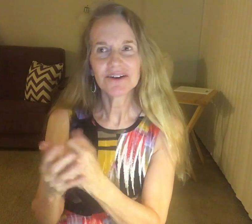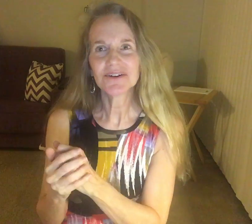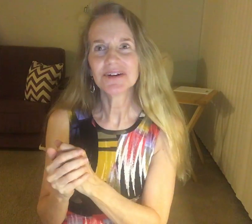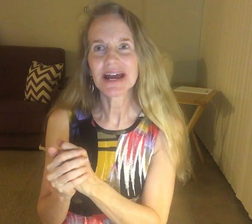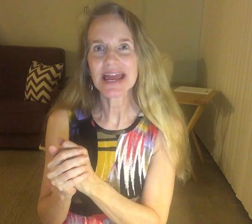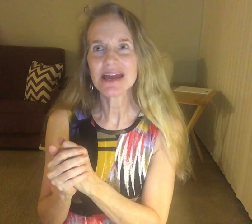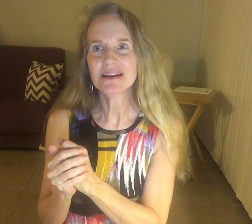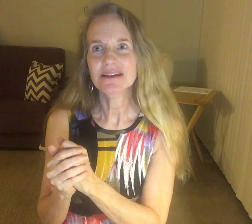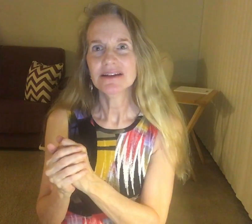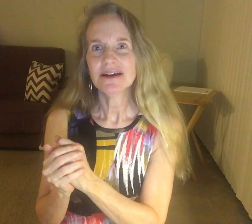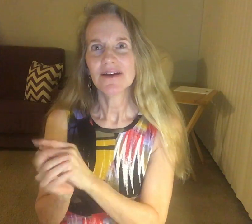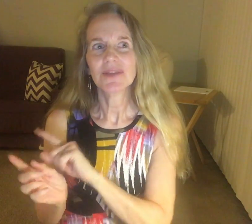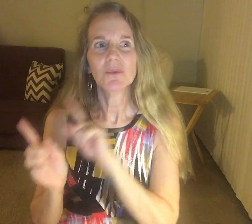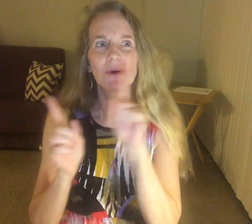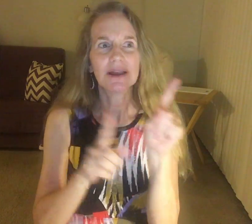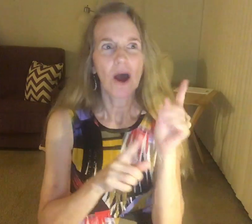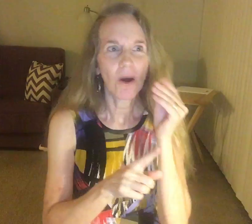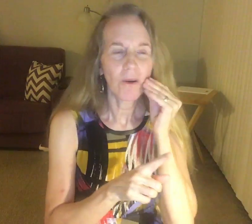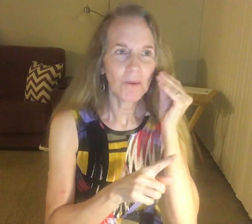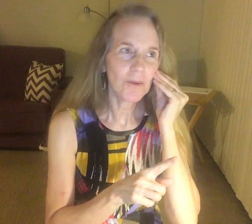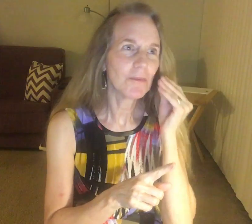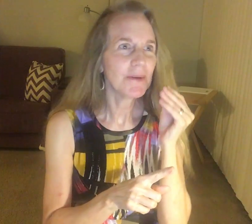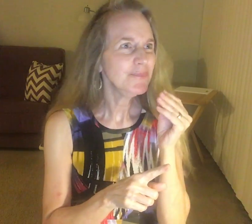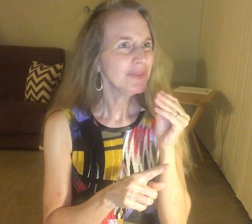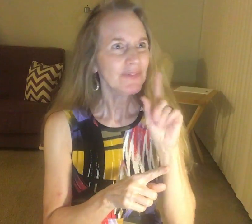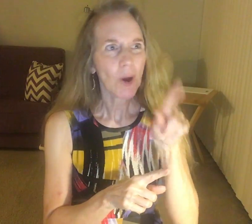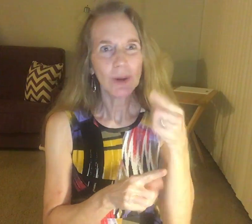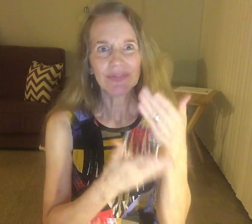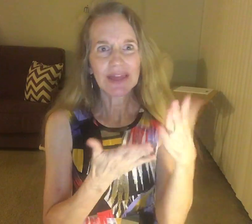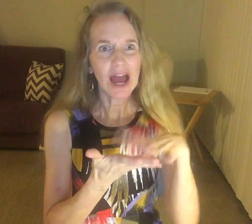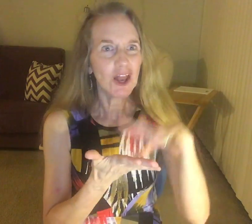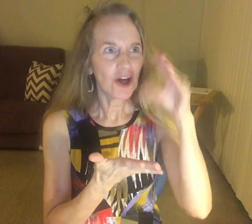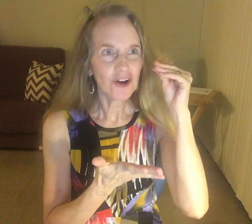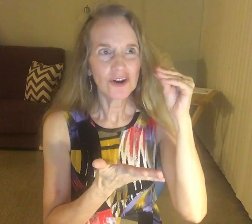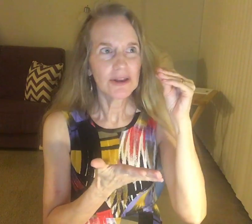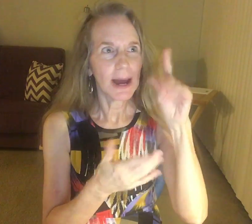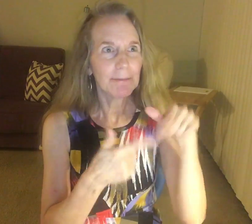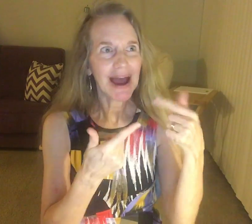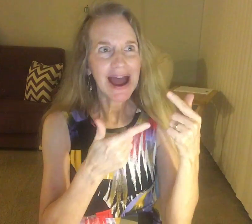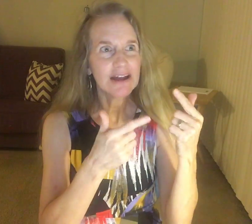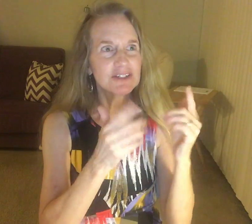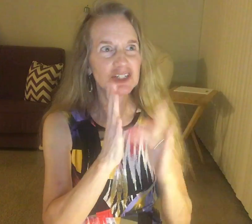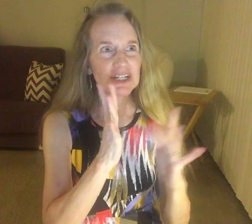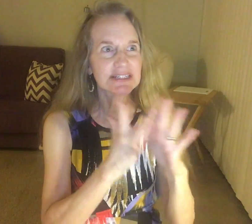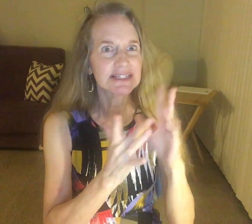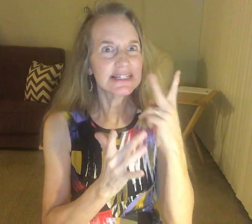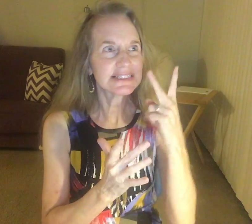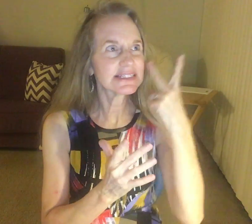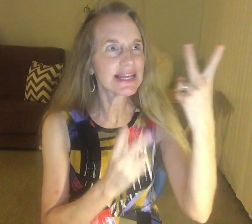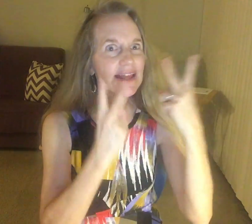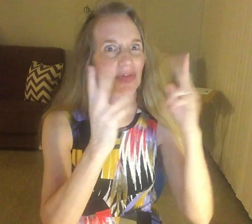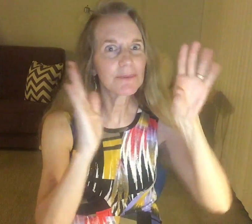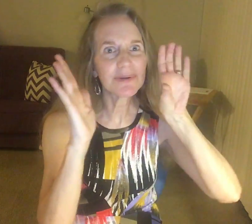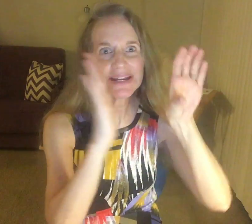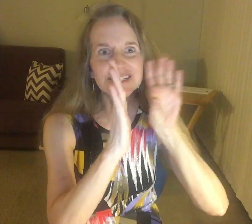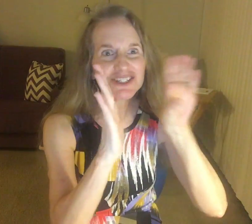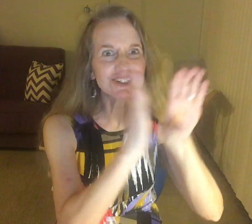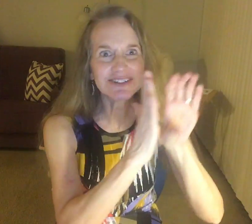You know. And, looking right home. How do you think I learned about Jesus? You see the pictures.